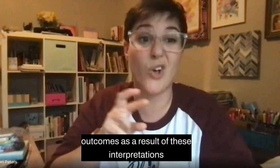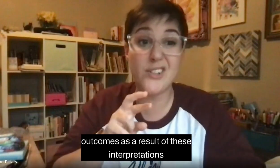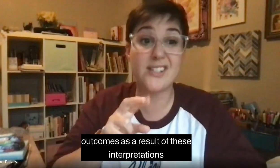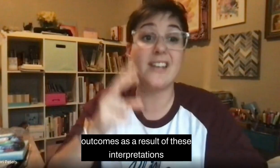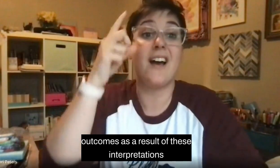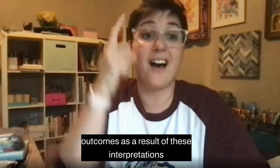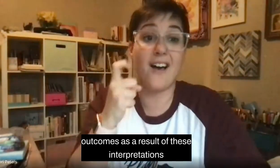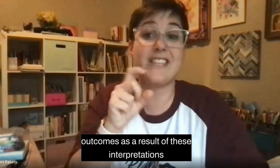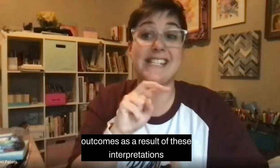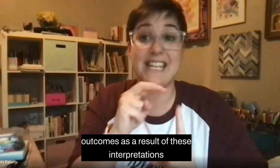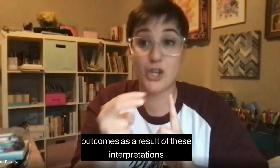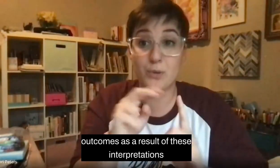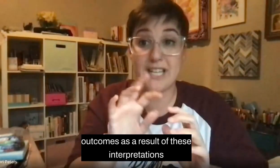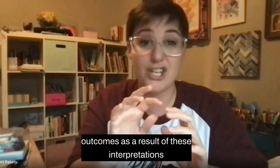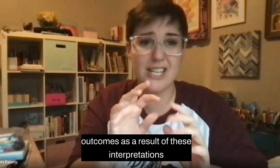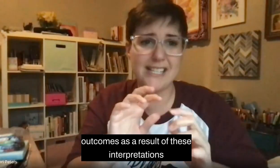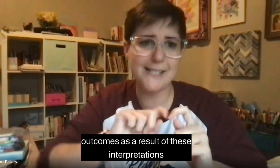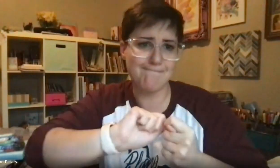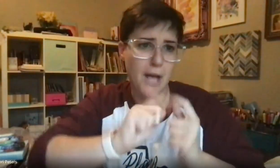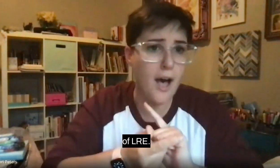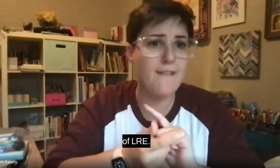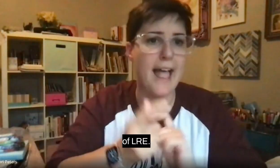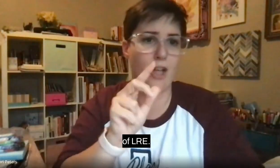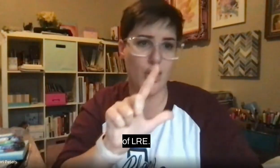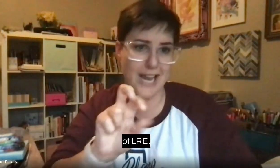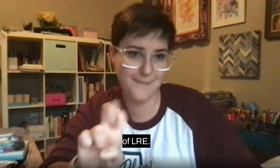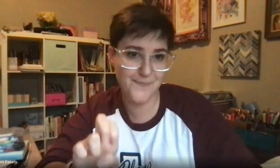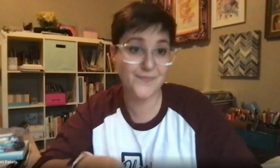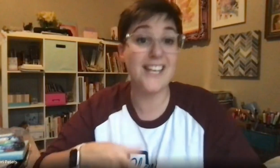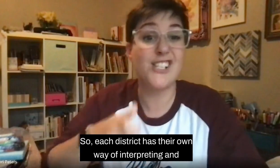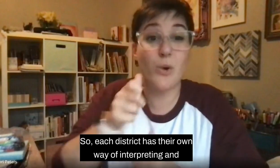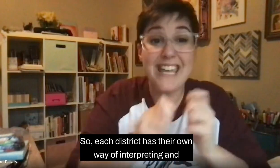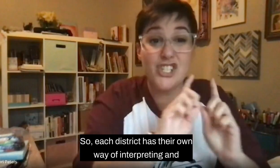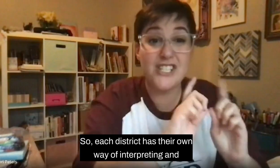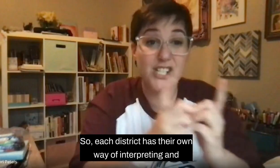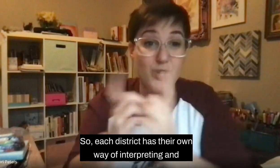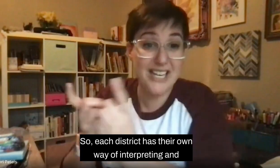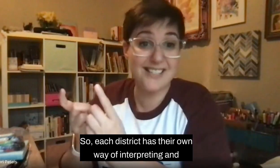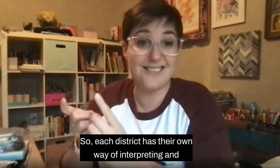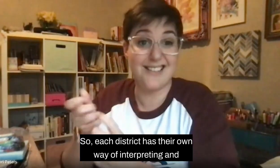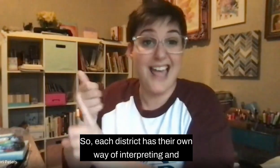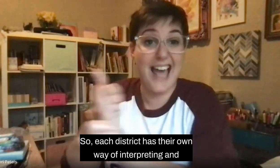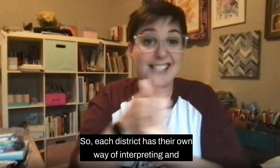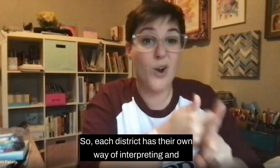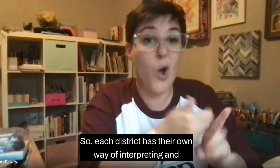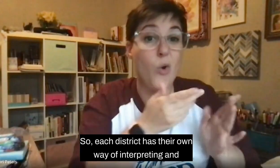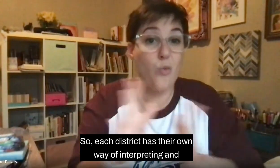of these interpretations of LRE. So each district has their own way